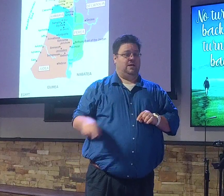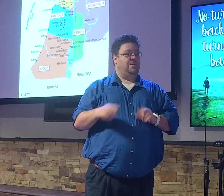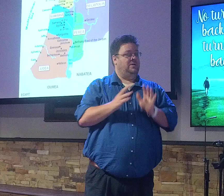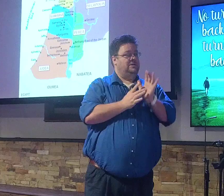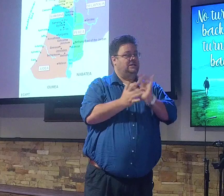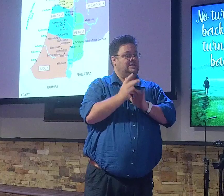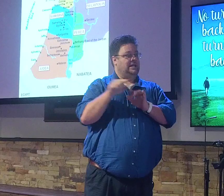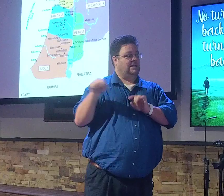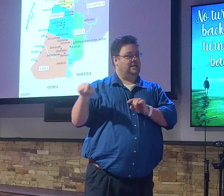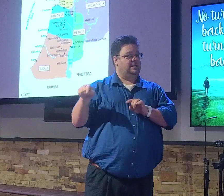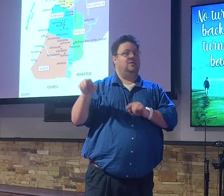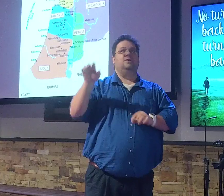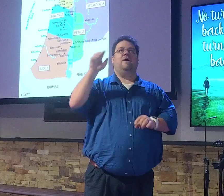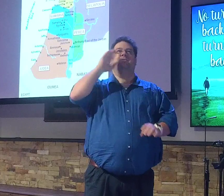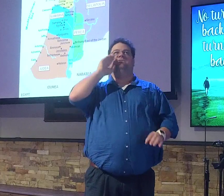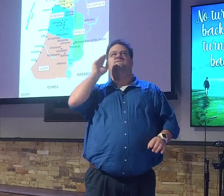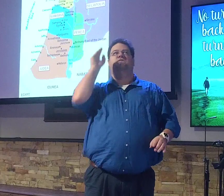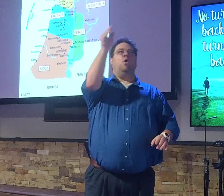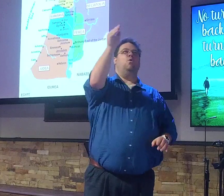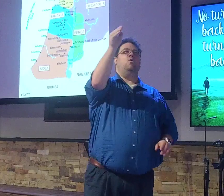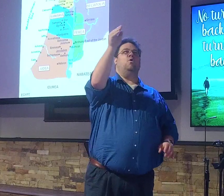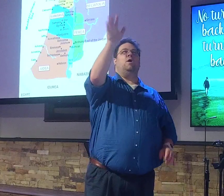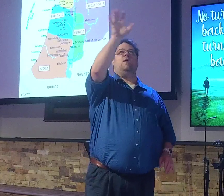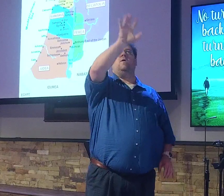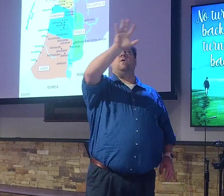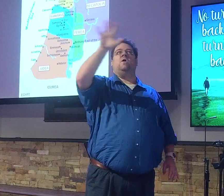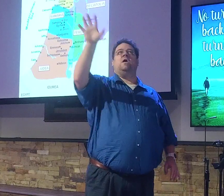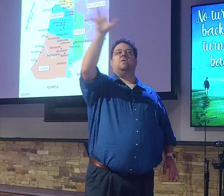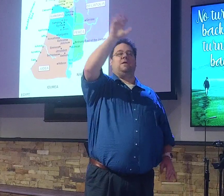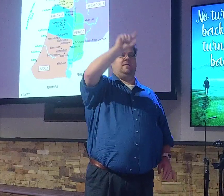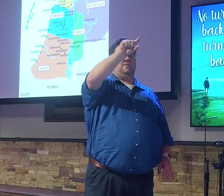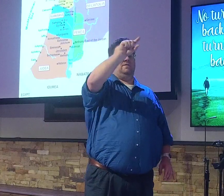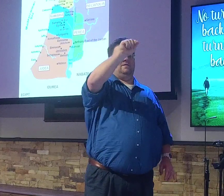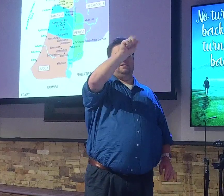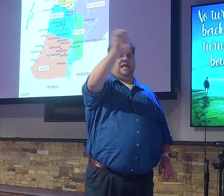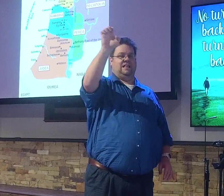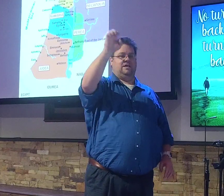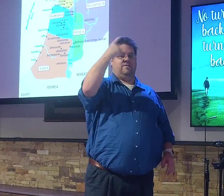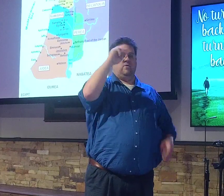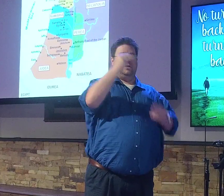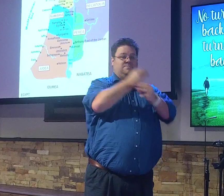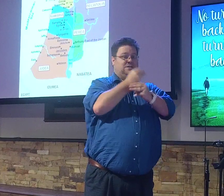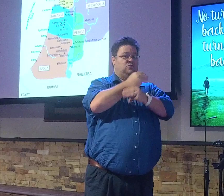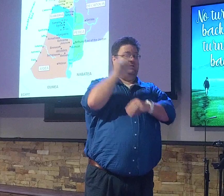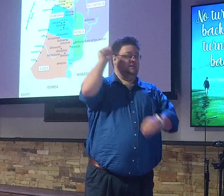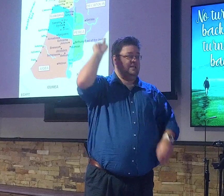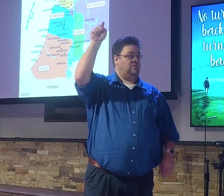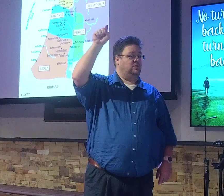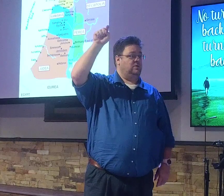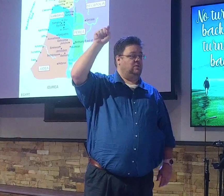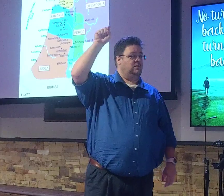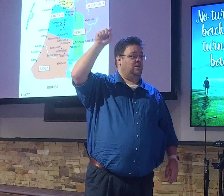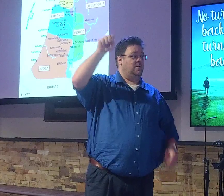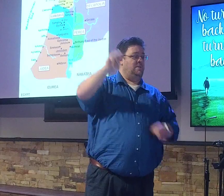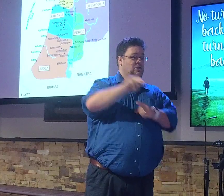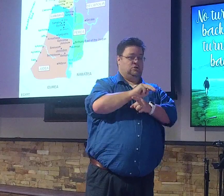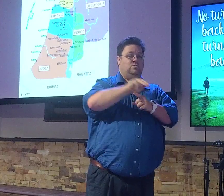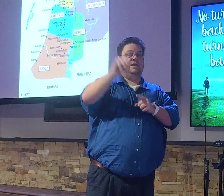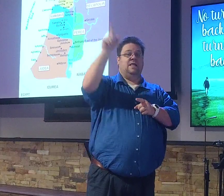of made that area in Galilee like the home base of his ministry. And, and that area is where our story comes